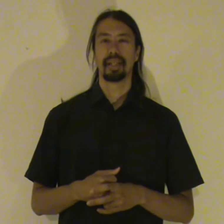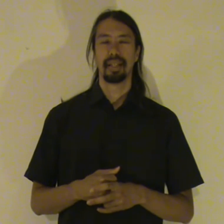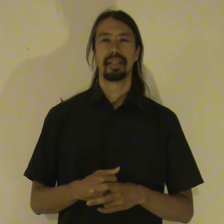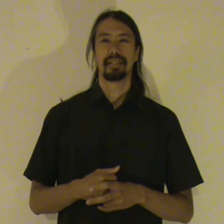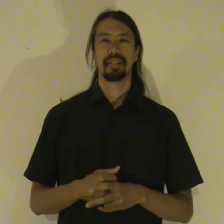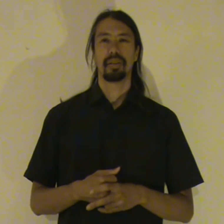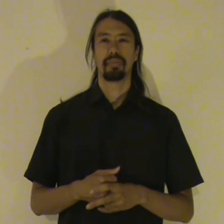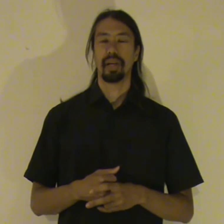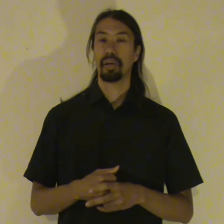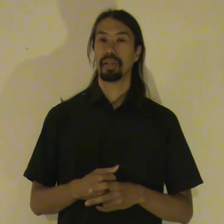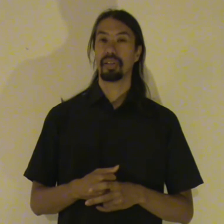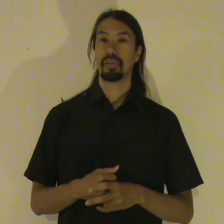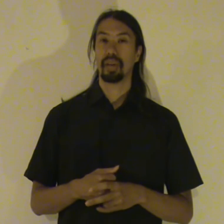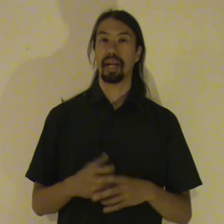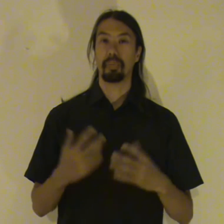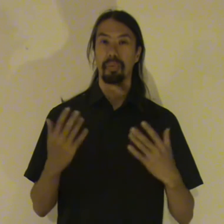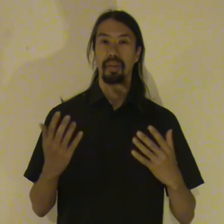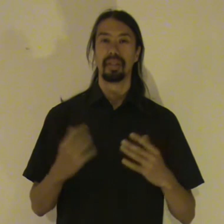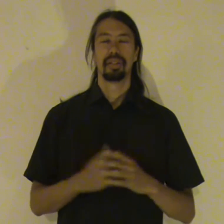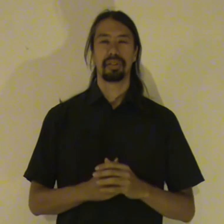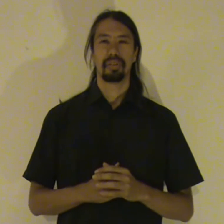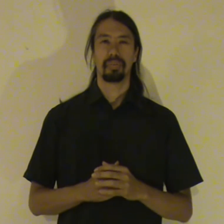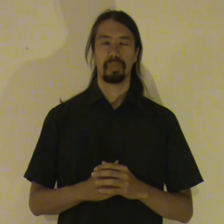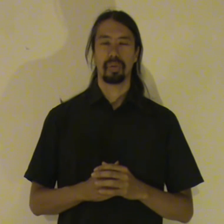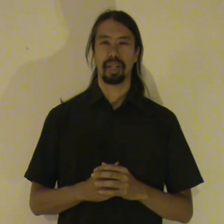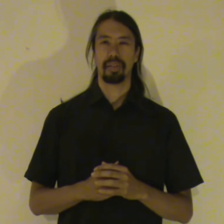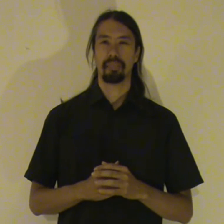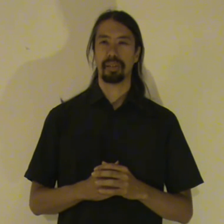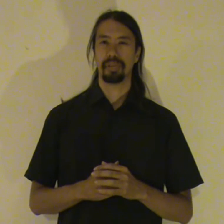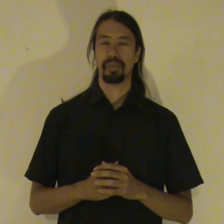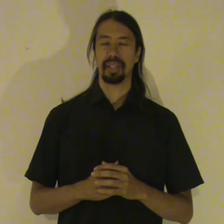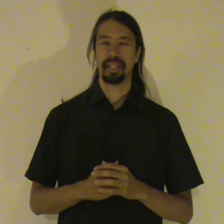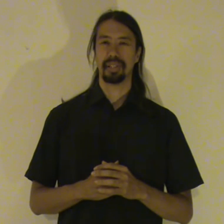So I hope that this will help. To create better visualizations.